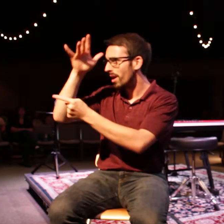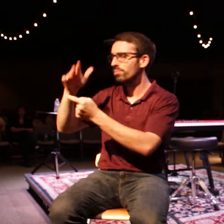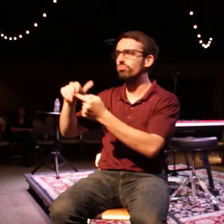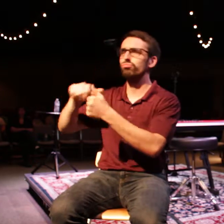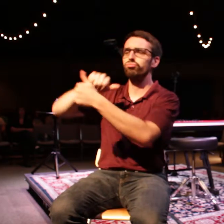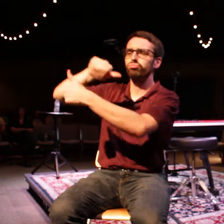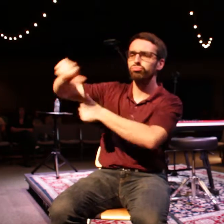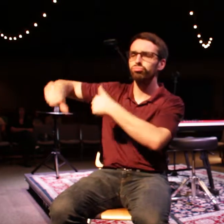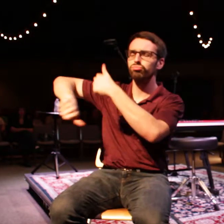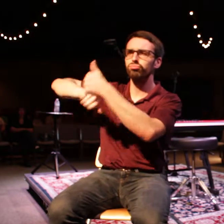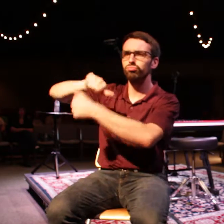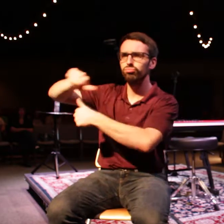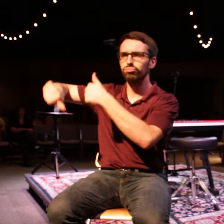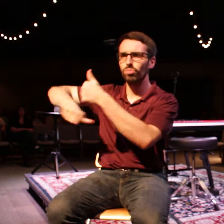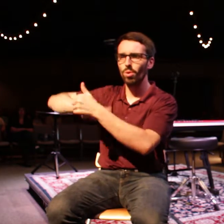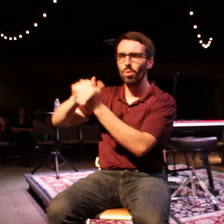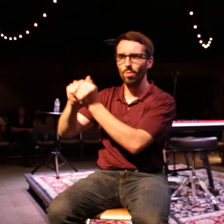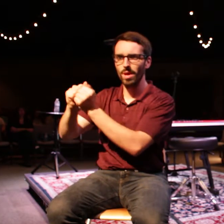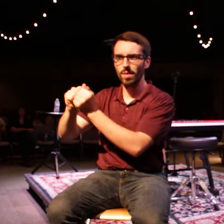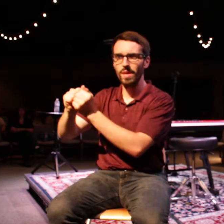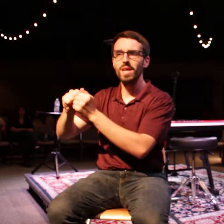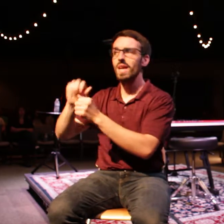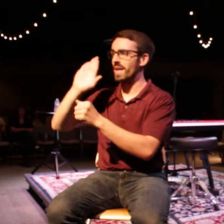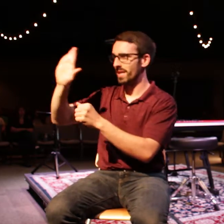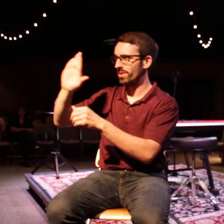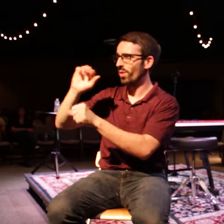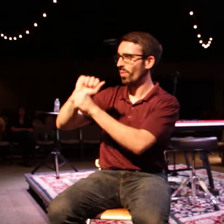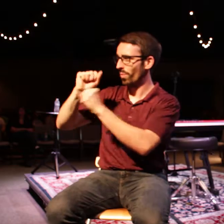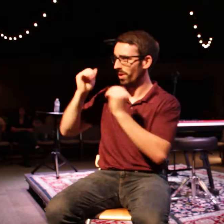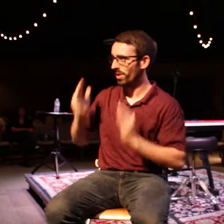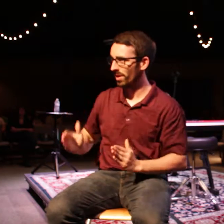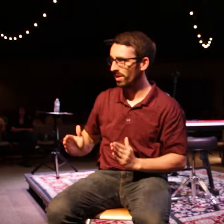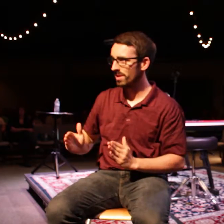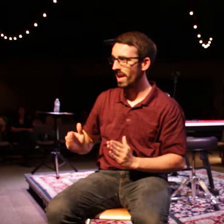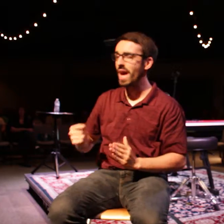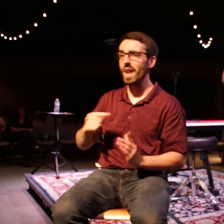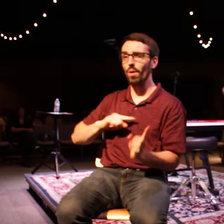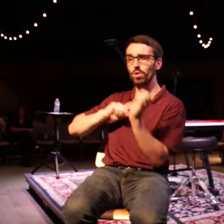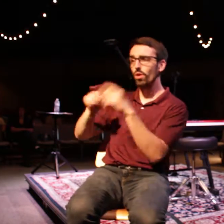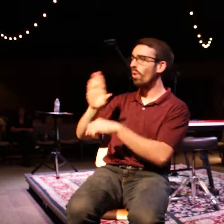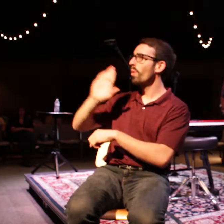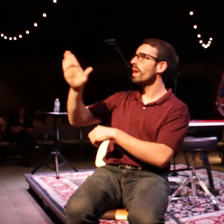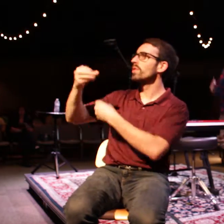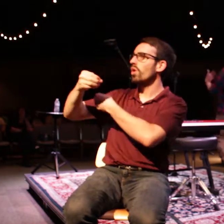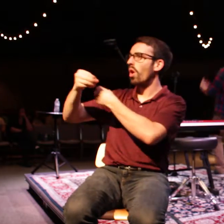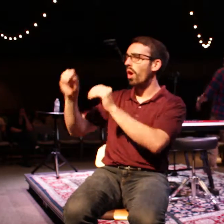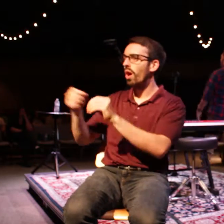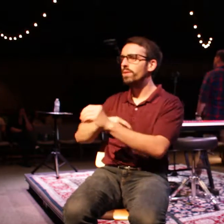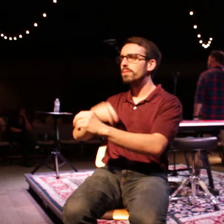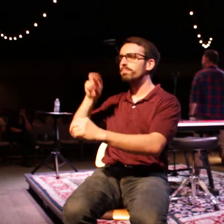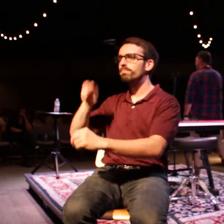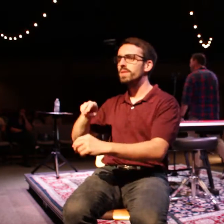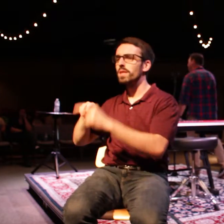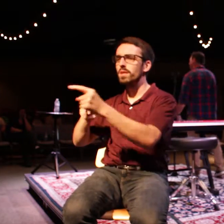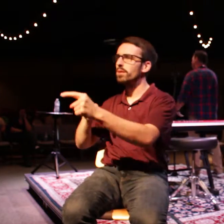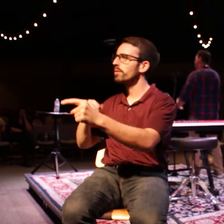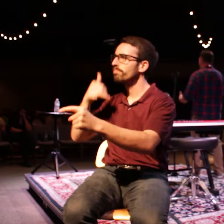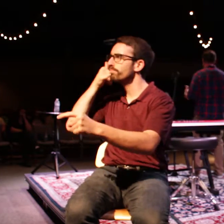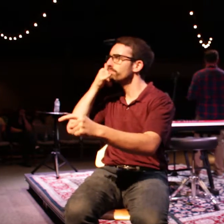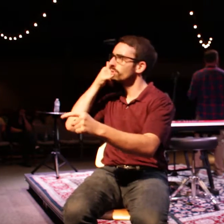I remember going into his office and listening to him as he would finish up a phone call and just listening to how he would talk to people and deal with people on the phone. He was